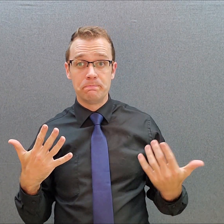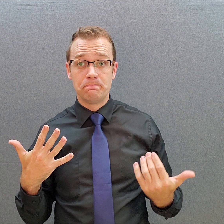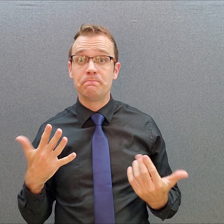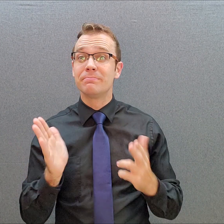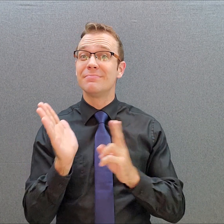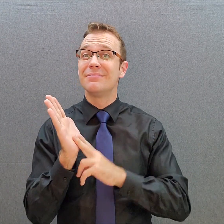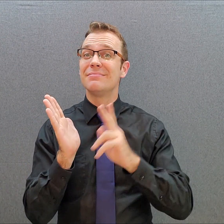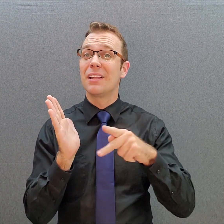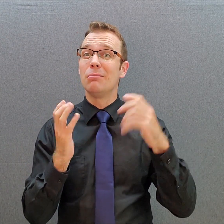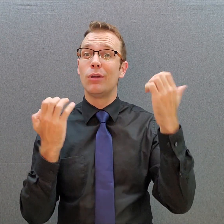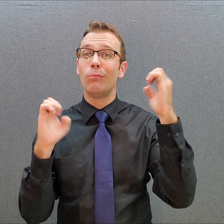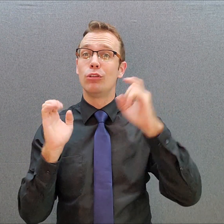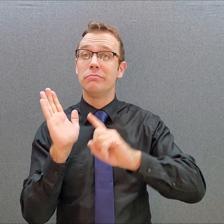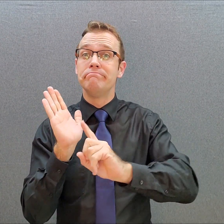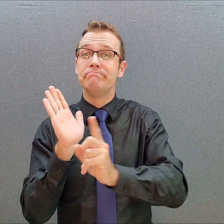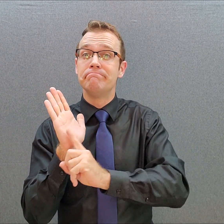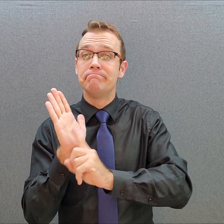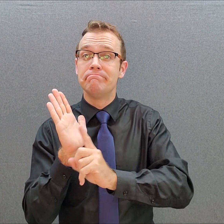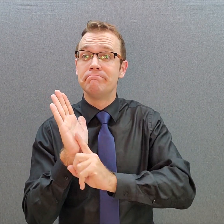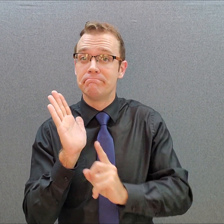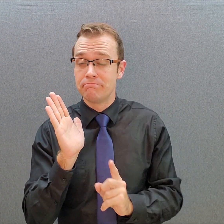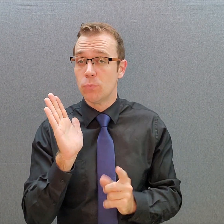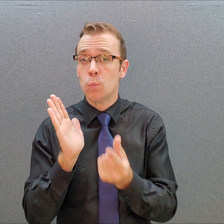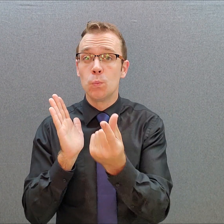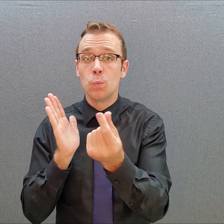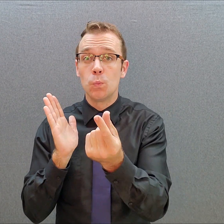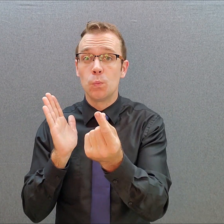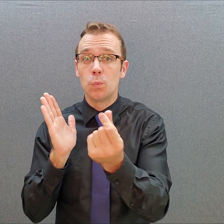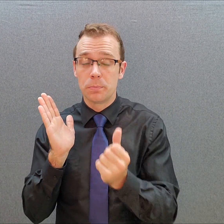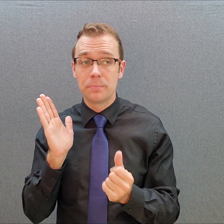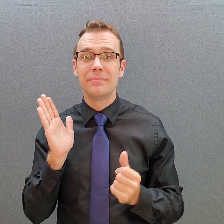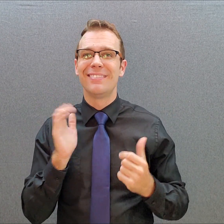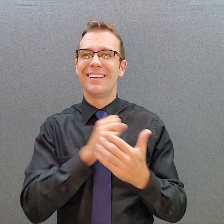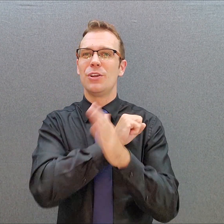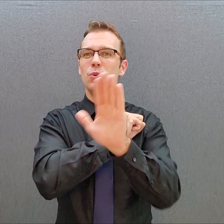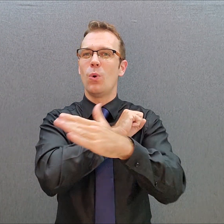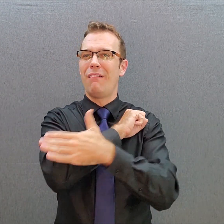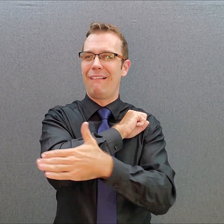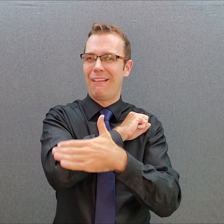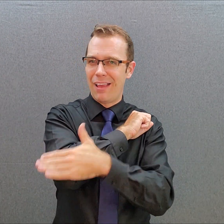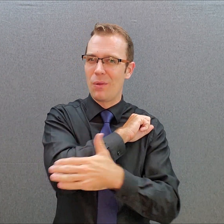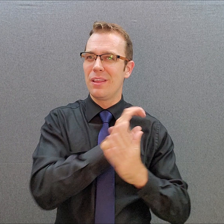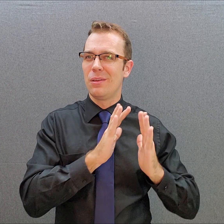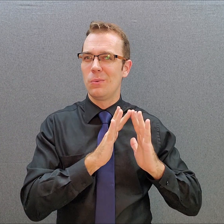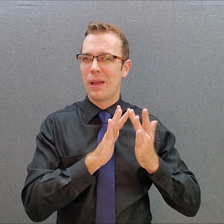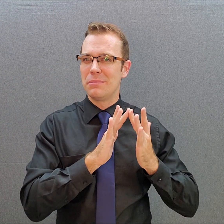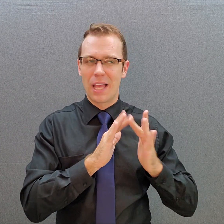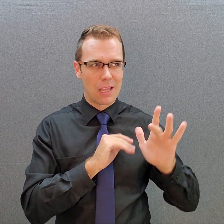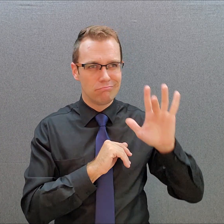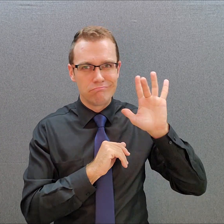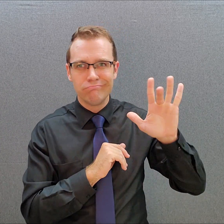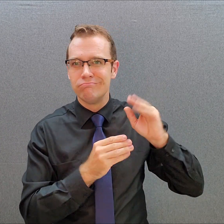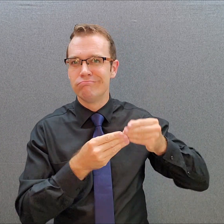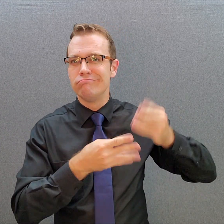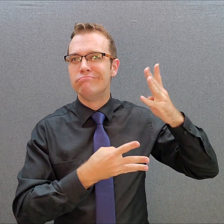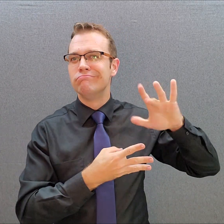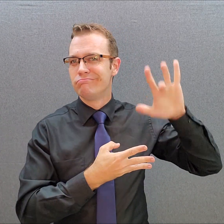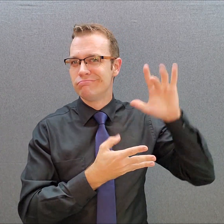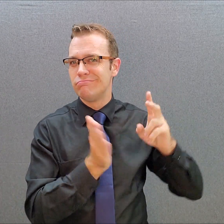Sign up for emergency alerts. You can do this by going to the county website in which you live. Visit local